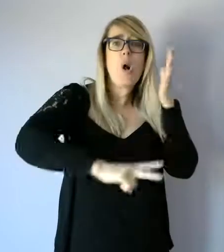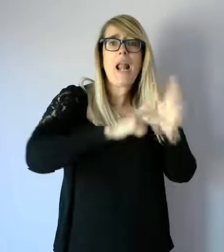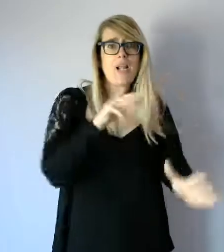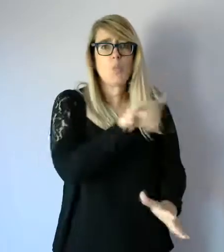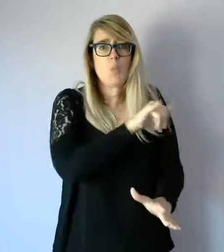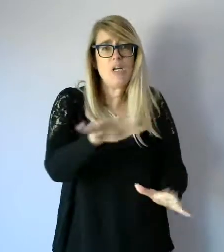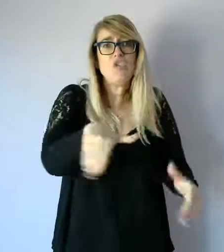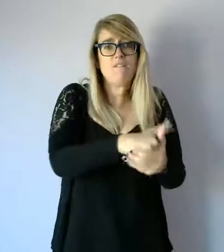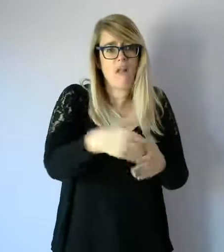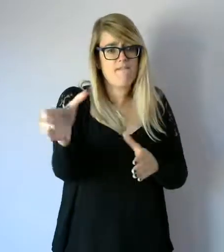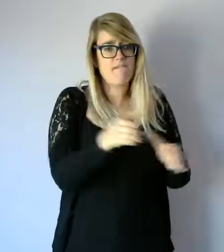1. 2.